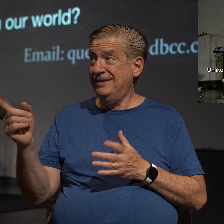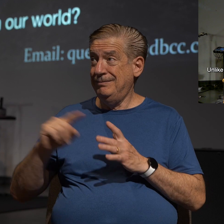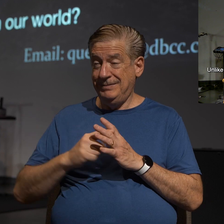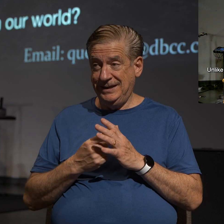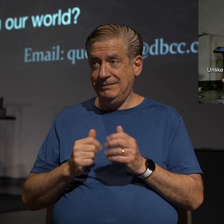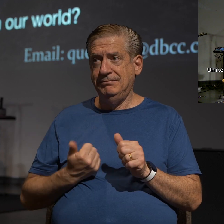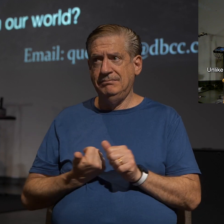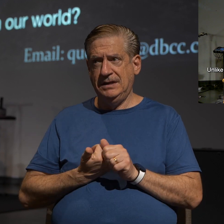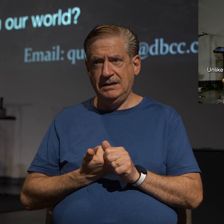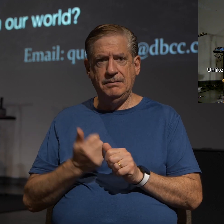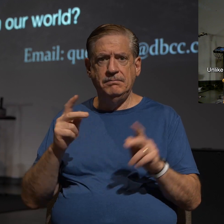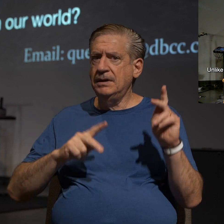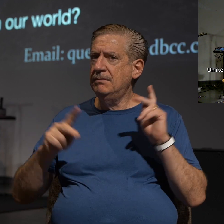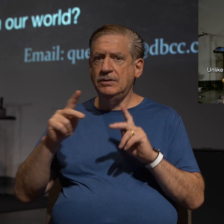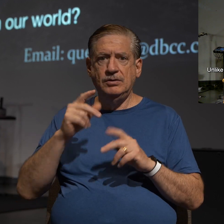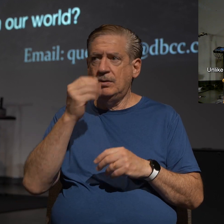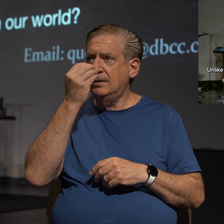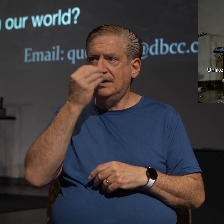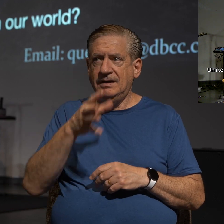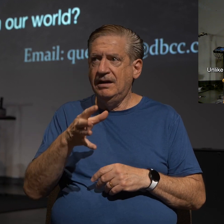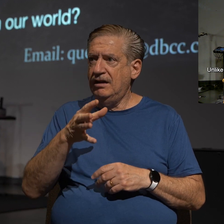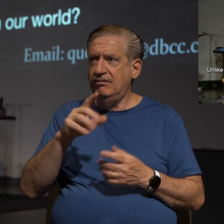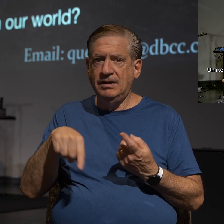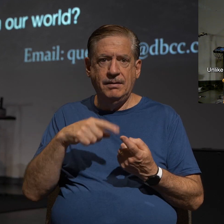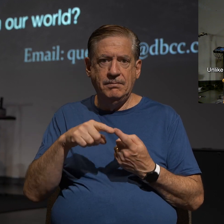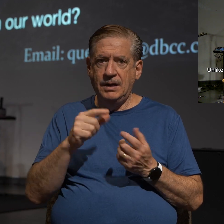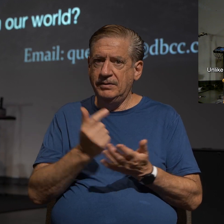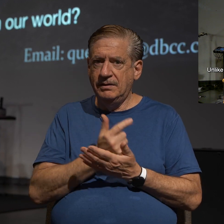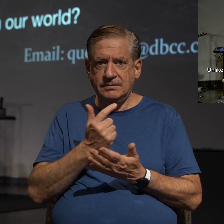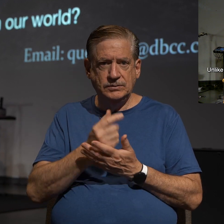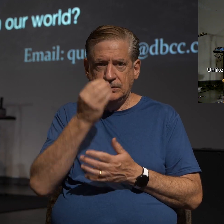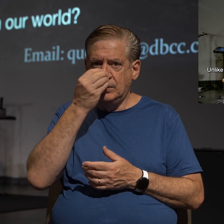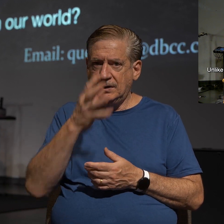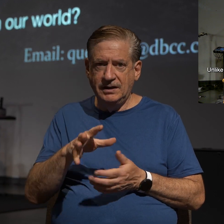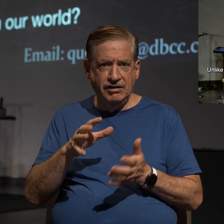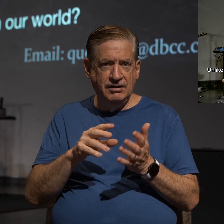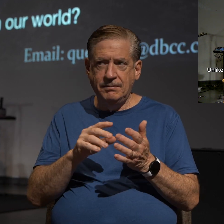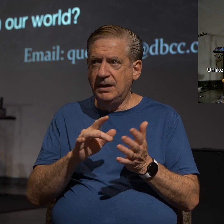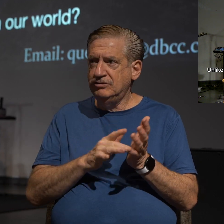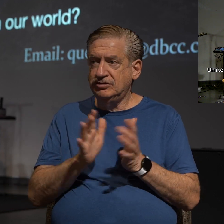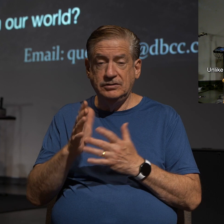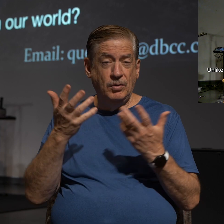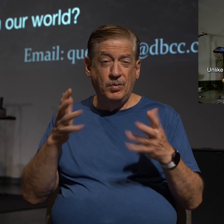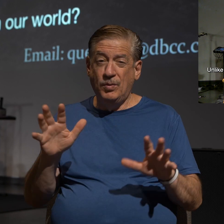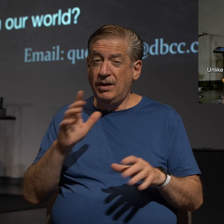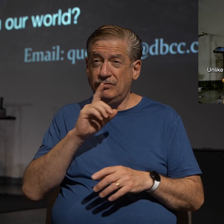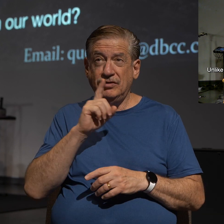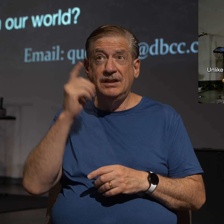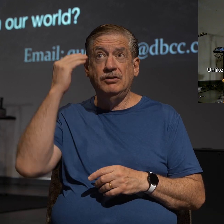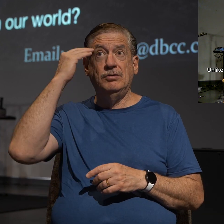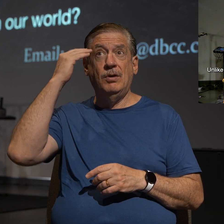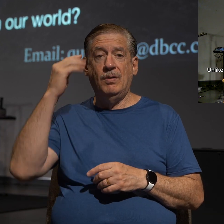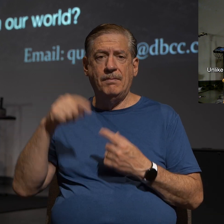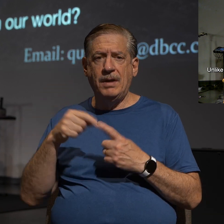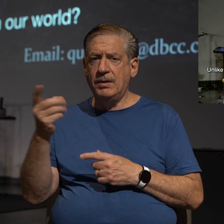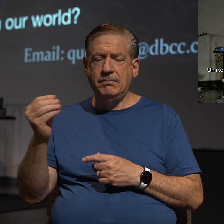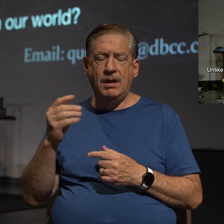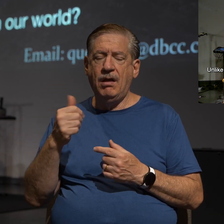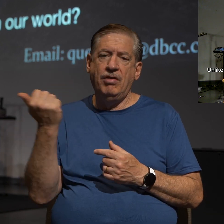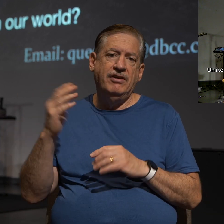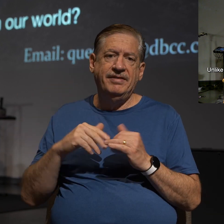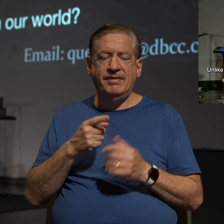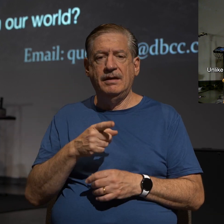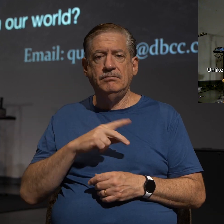that up, that people don't care about the gospel, don't care about Jesus, and don't really want to know about Him other than what they personally